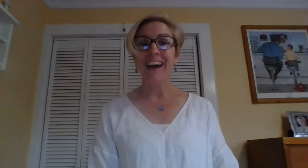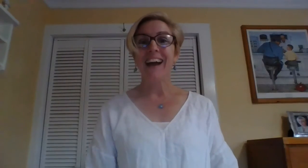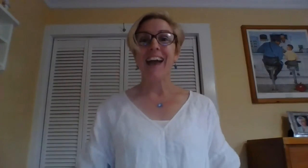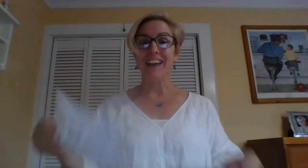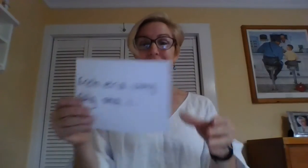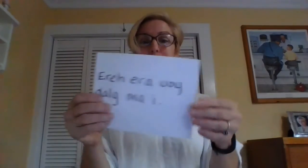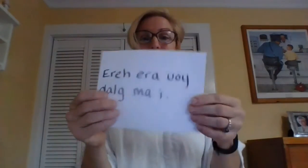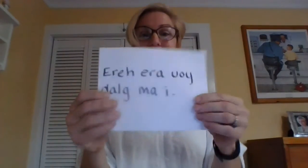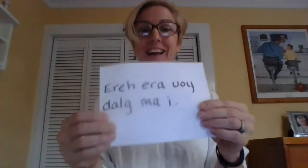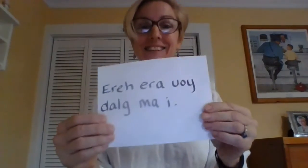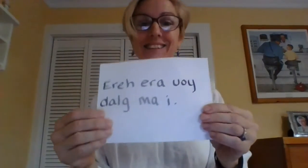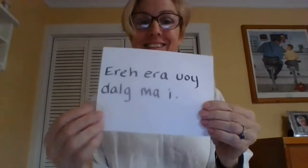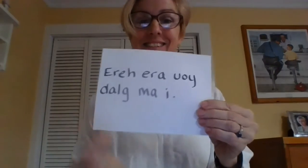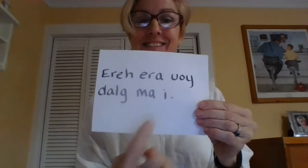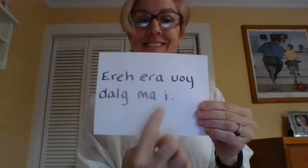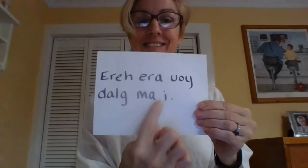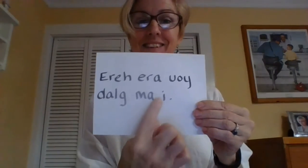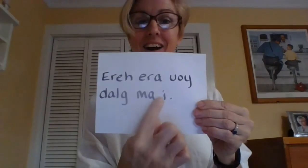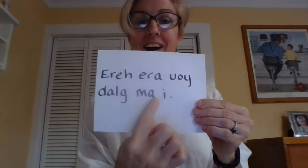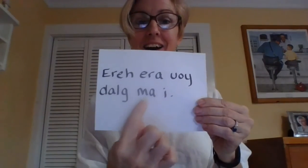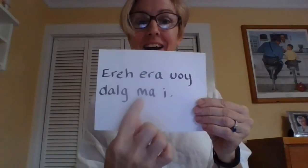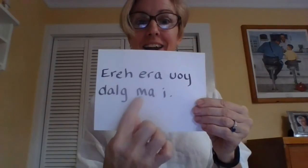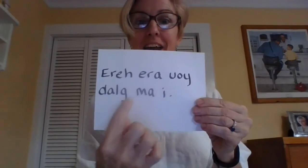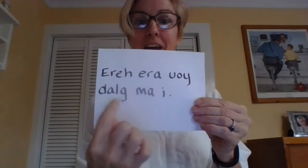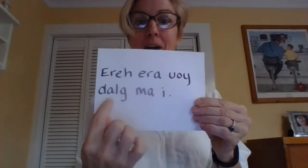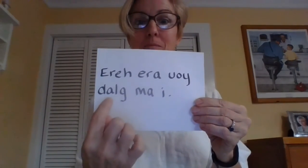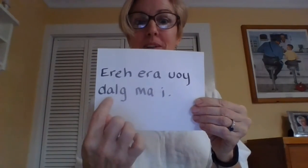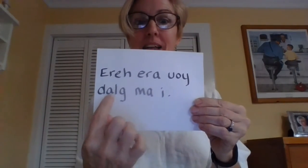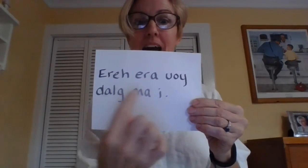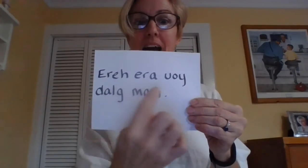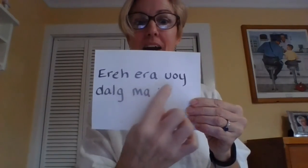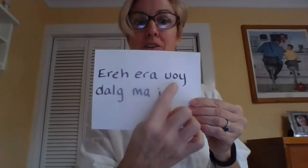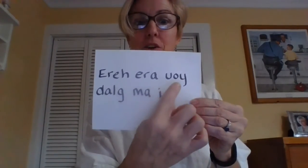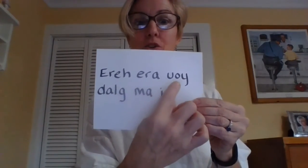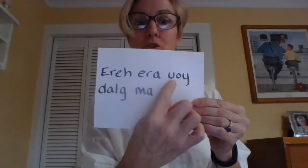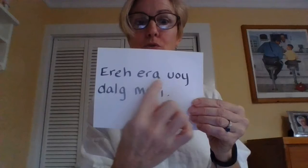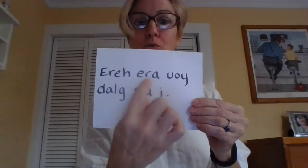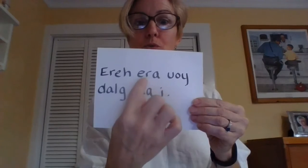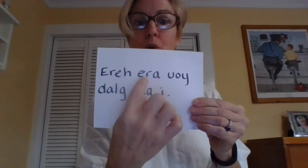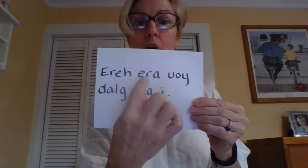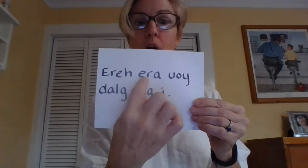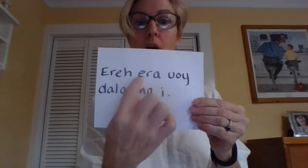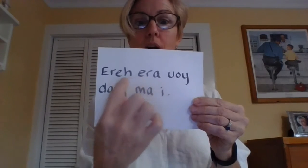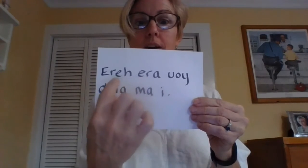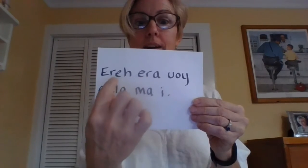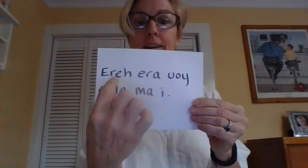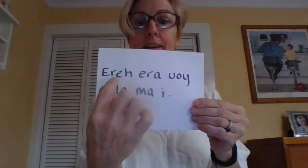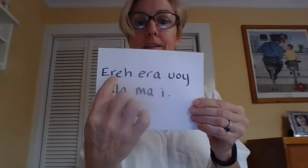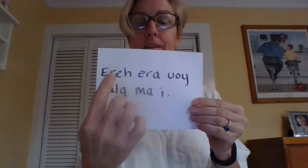And this one says, I am glad you are here.